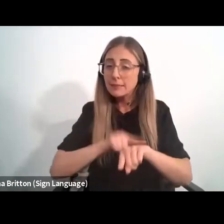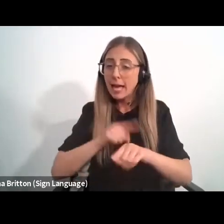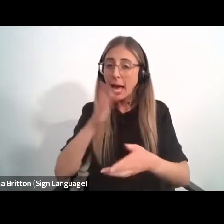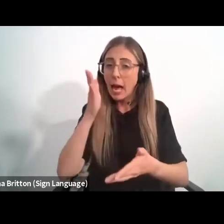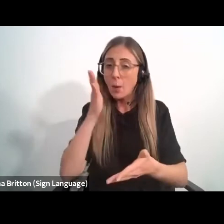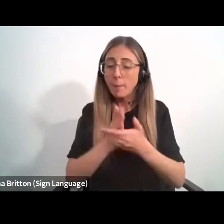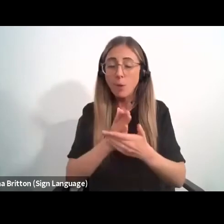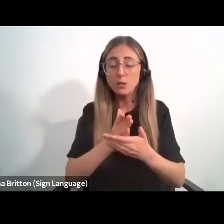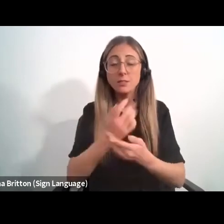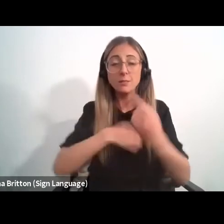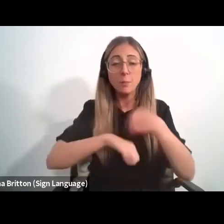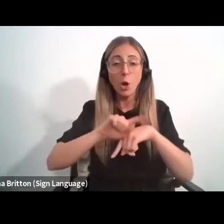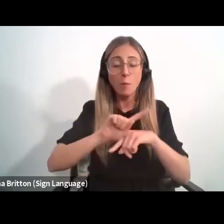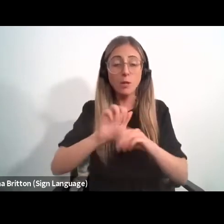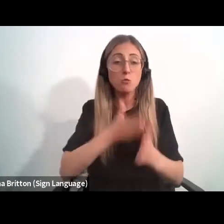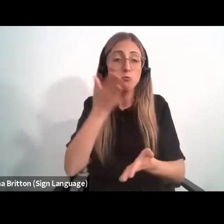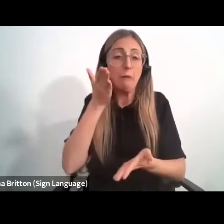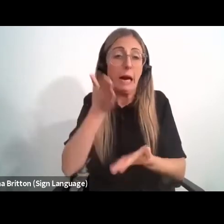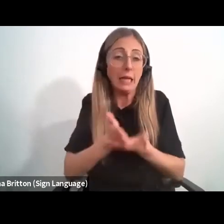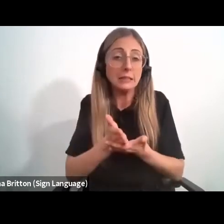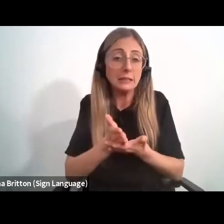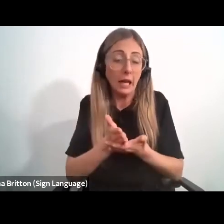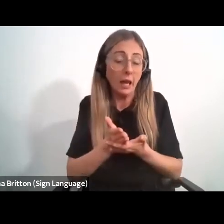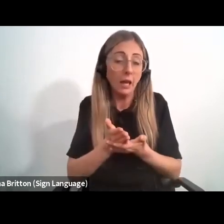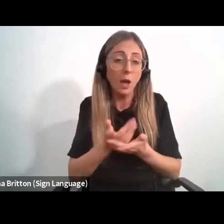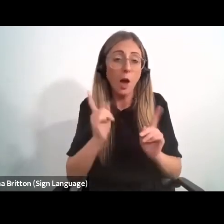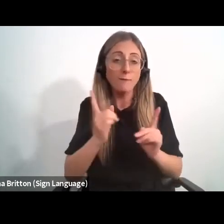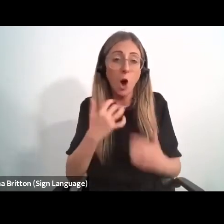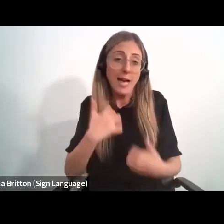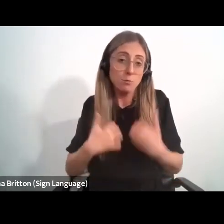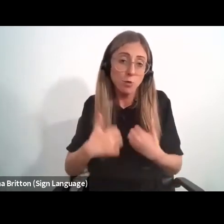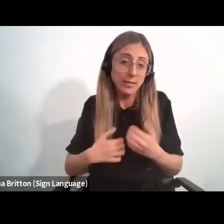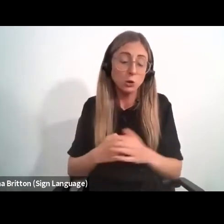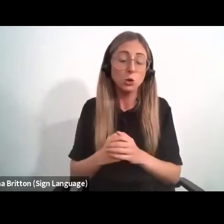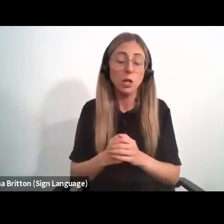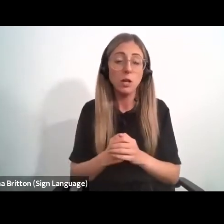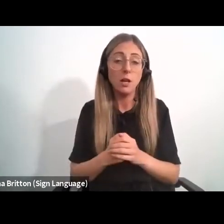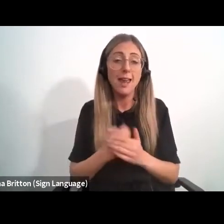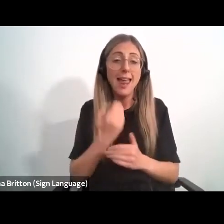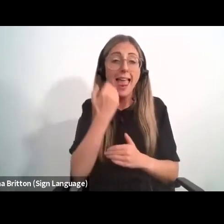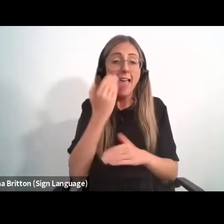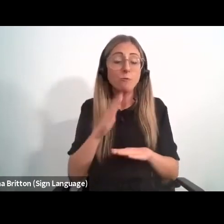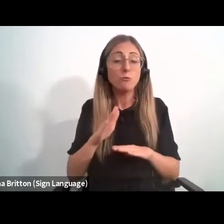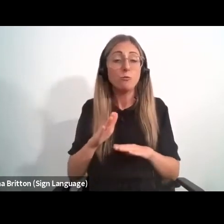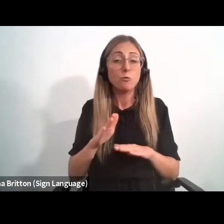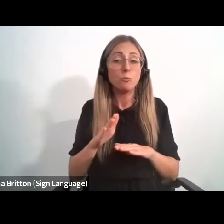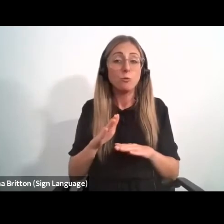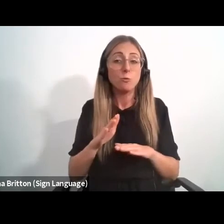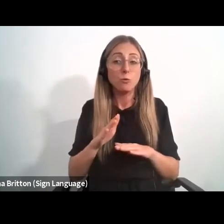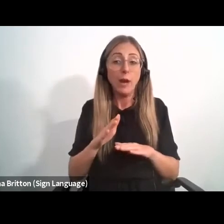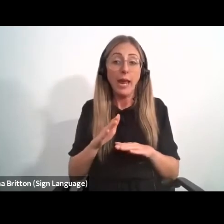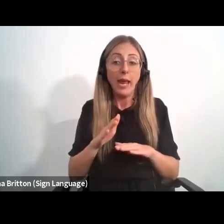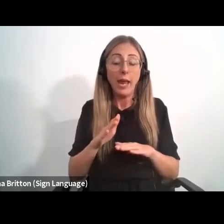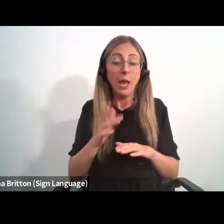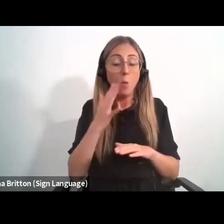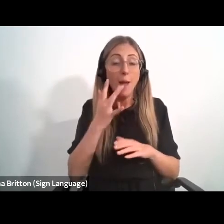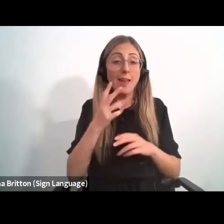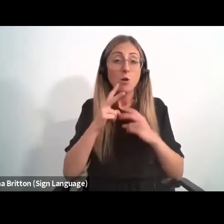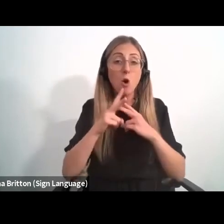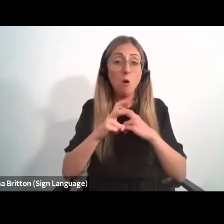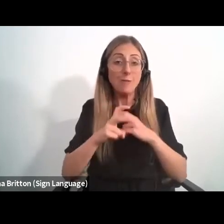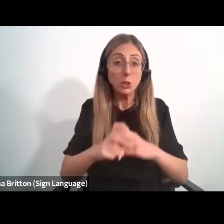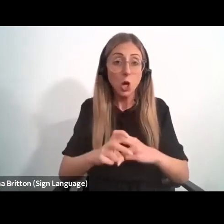must be realistic about the magnitude of our aspirations. Every step in the research ladder must be